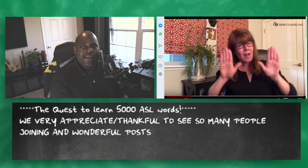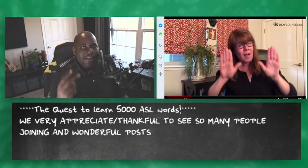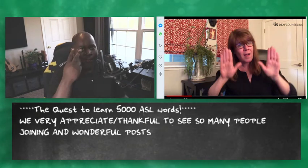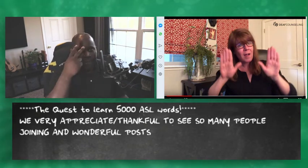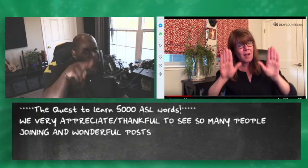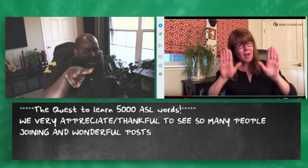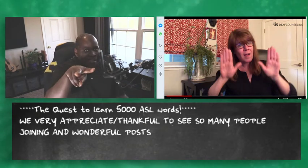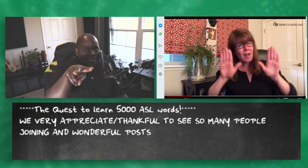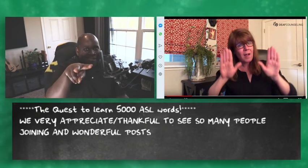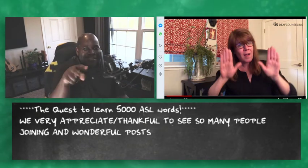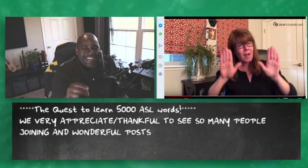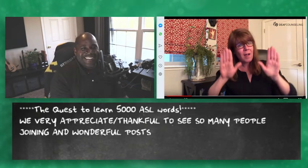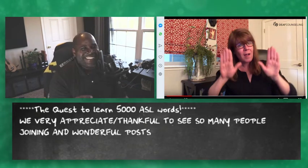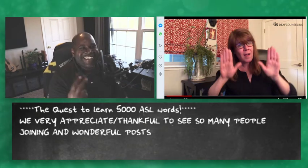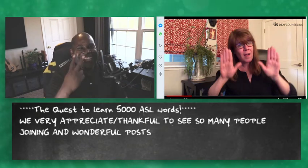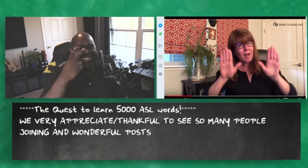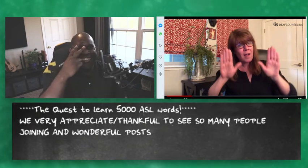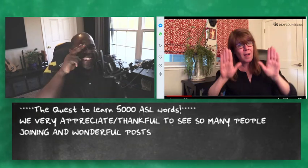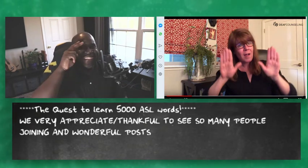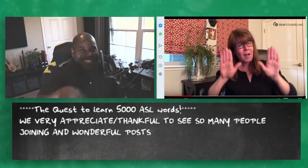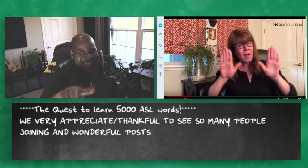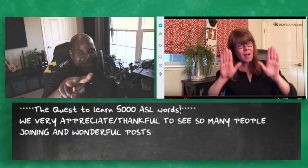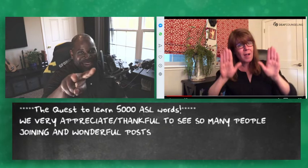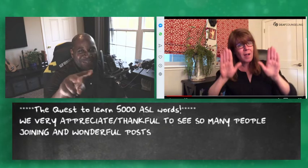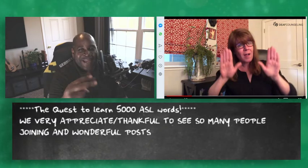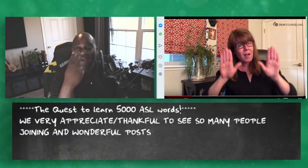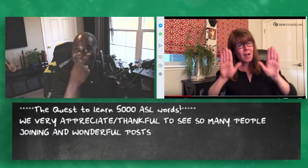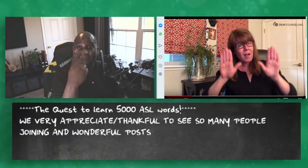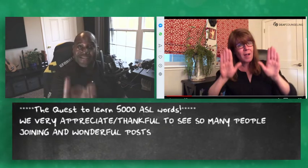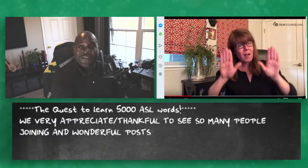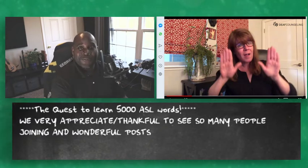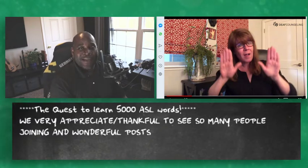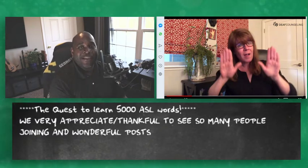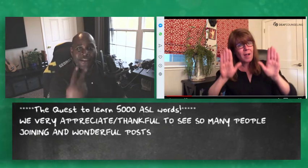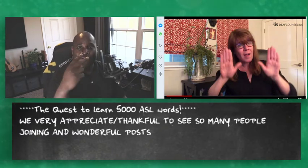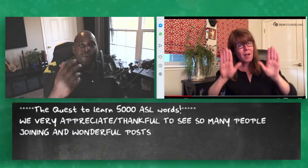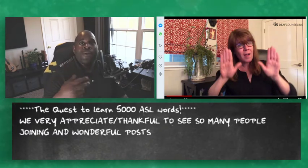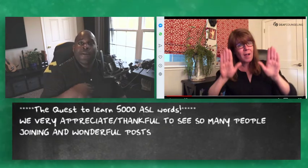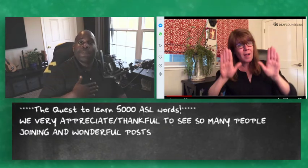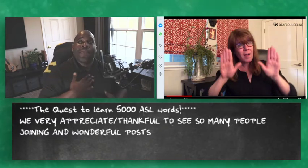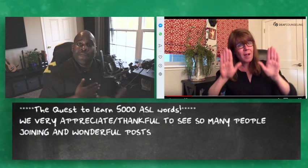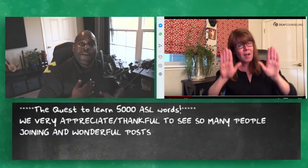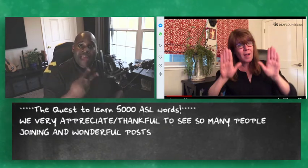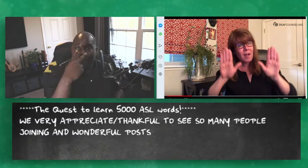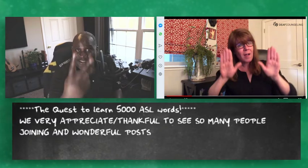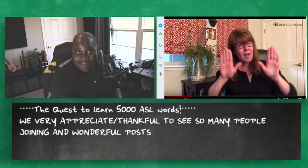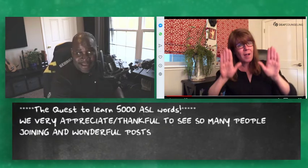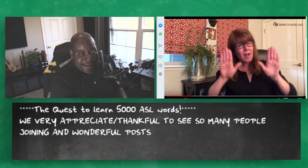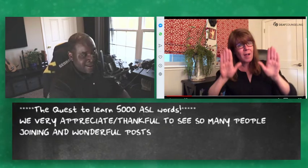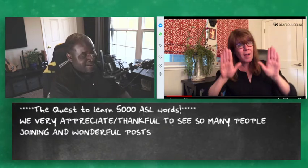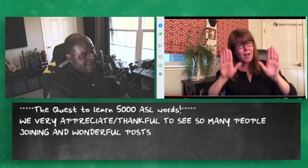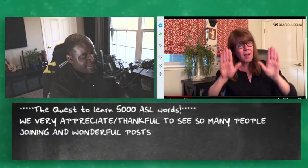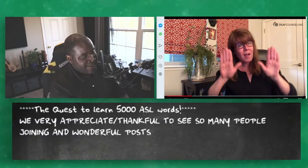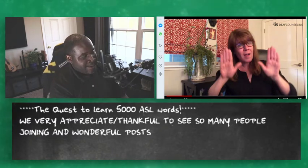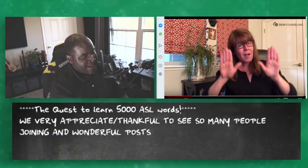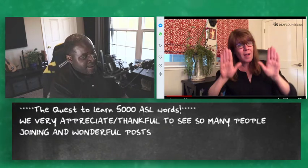don't do it like this this is the bad way this is the good way so I'm very happy to see um